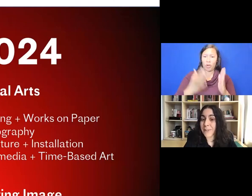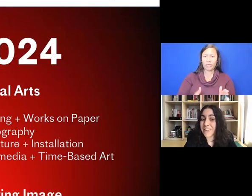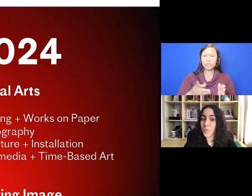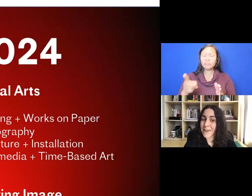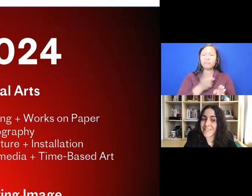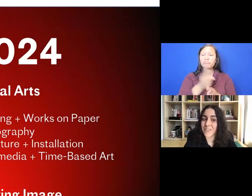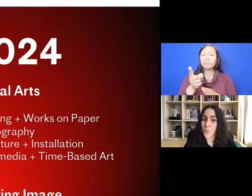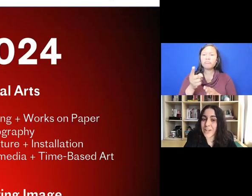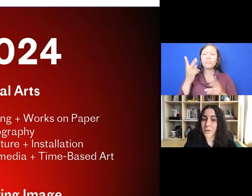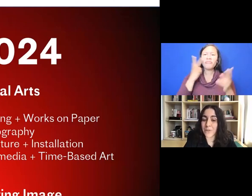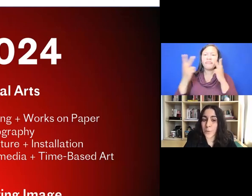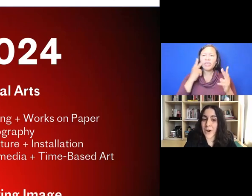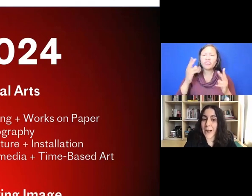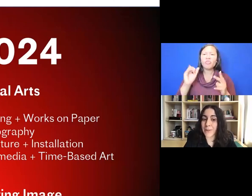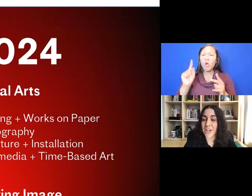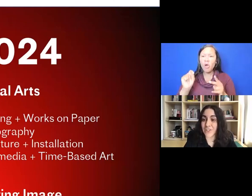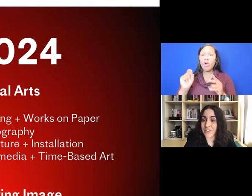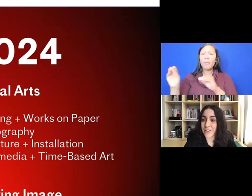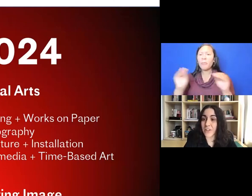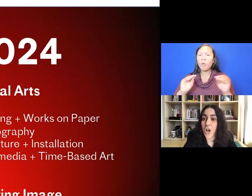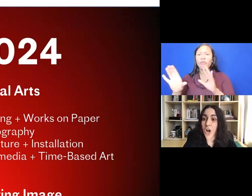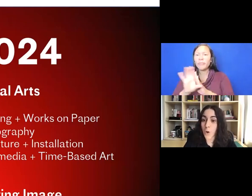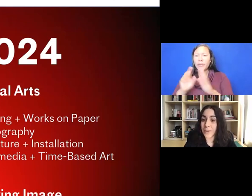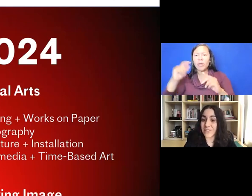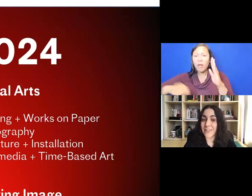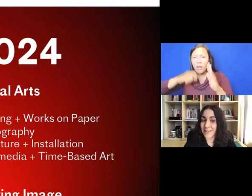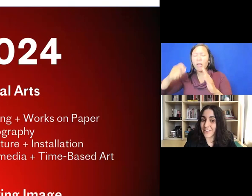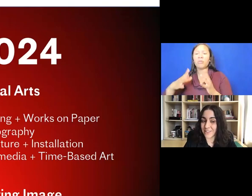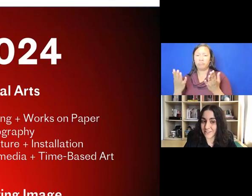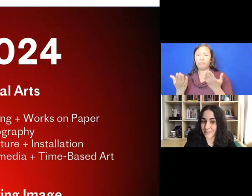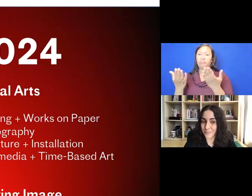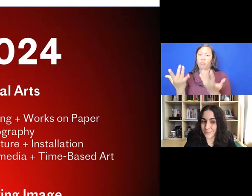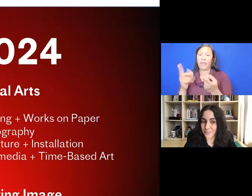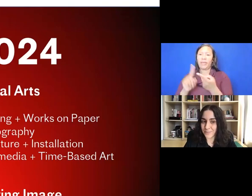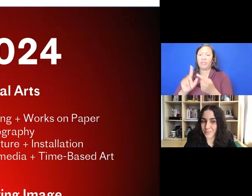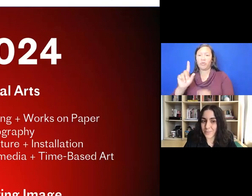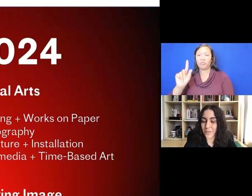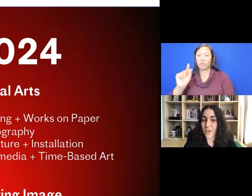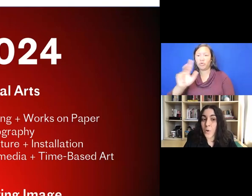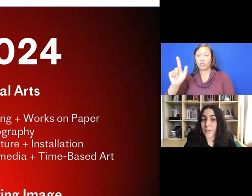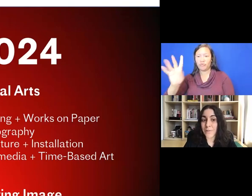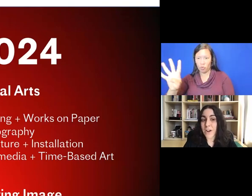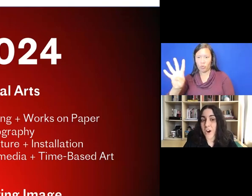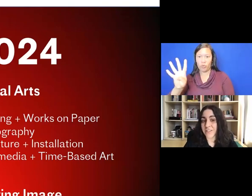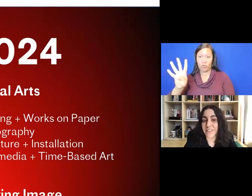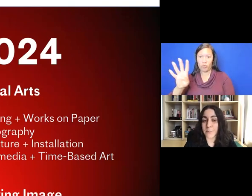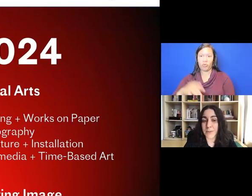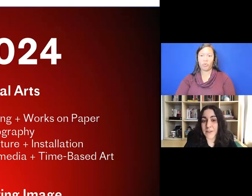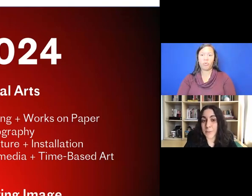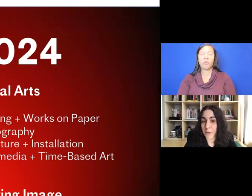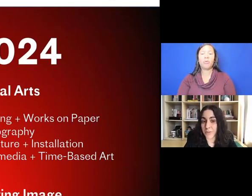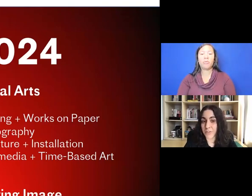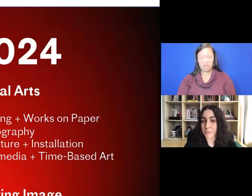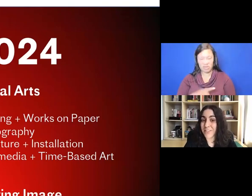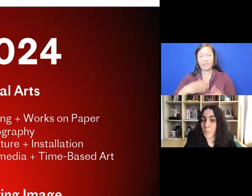please wait until the 2024 application cycle opens next year. We invite artists to submit